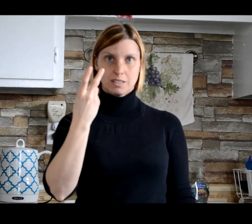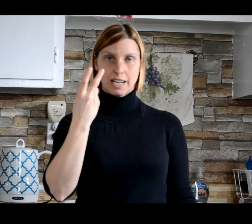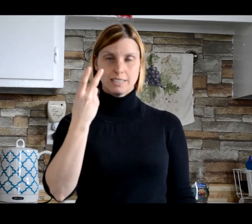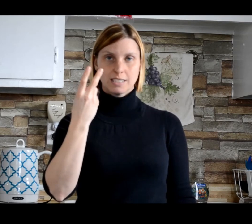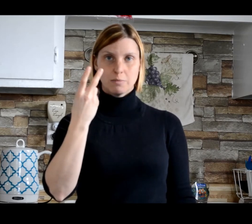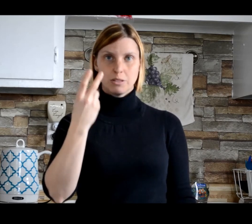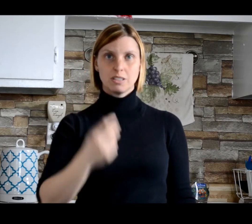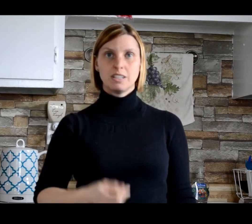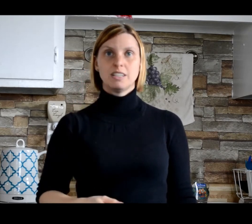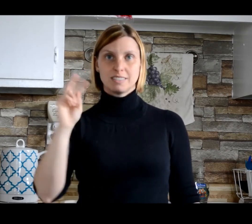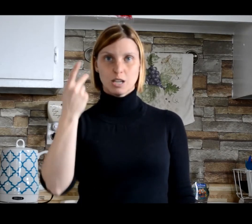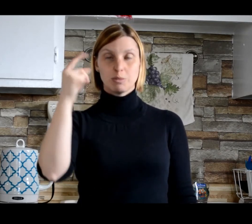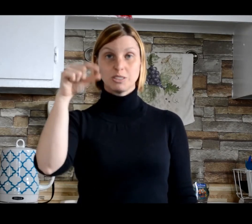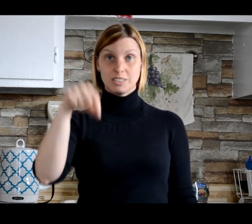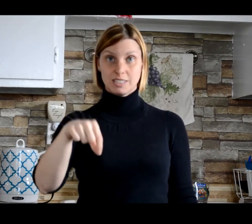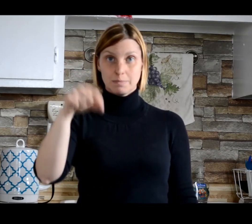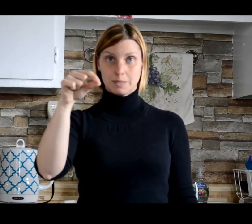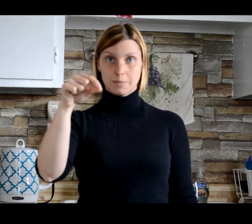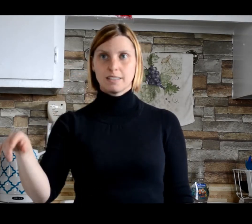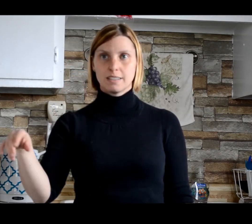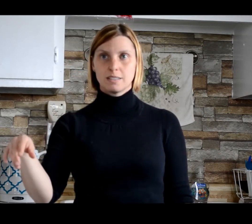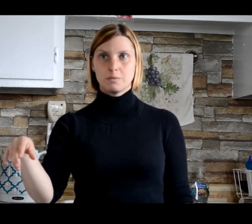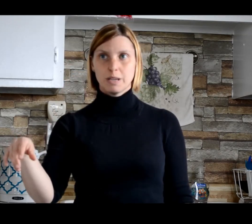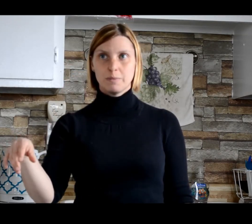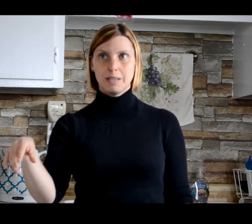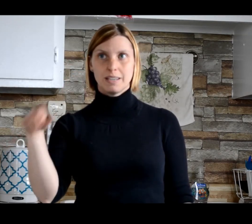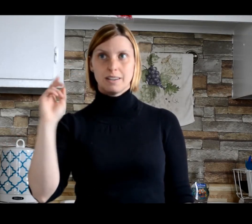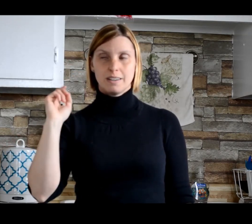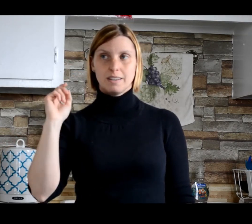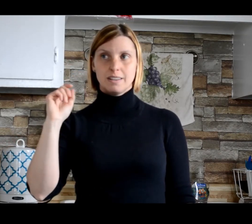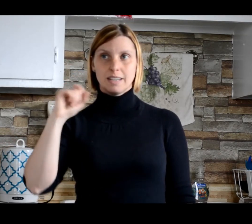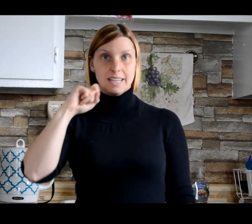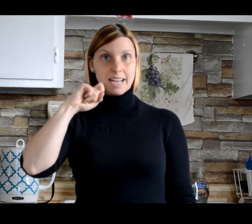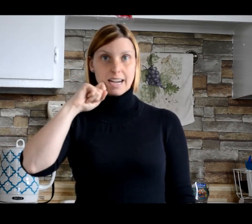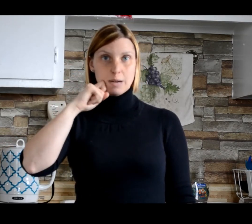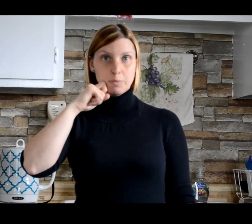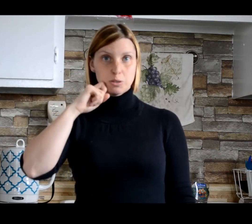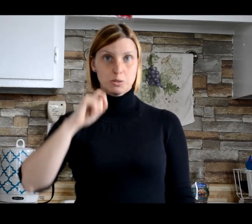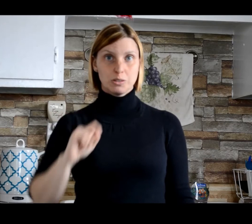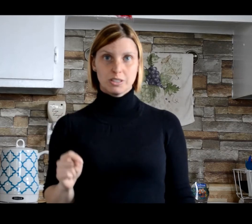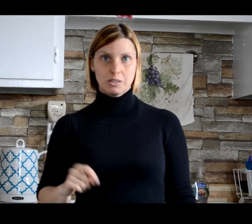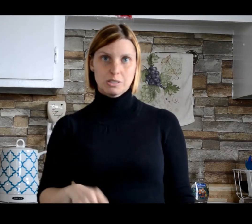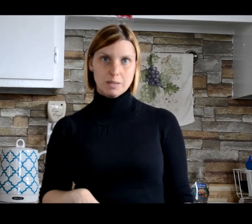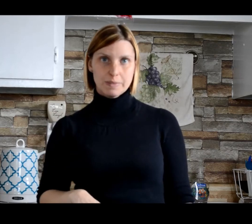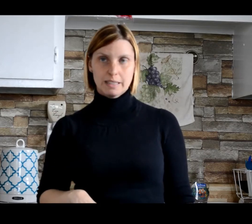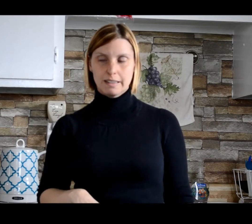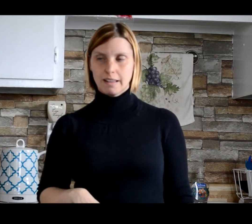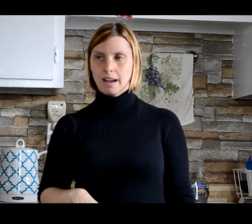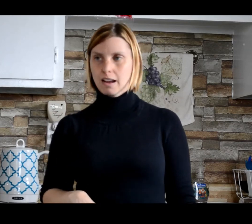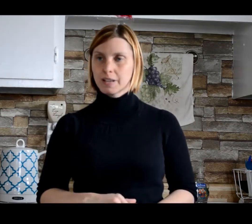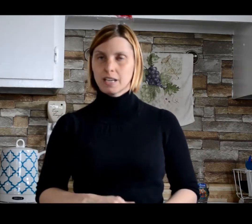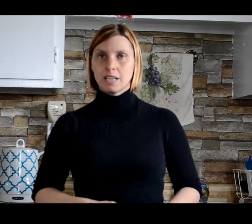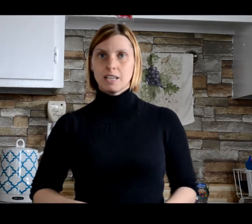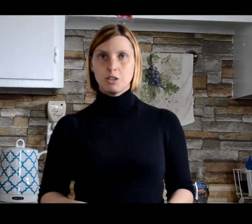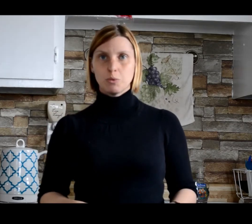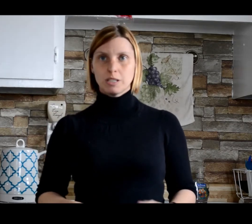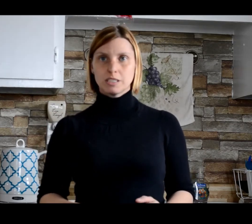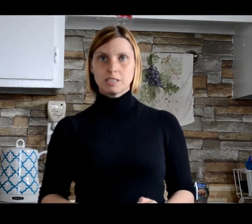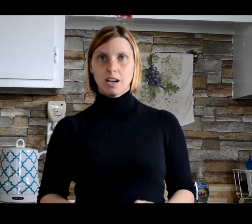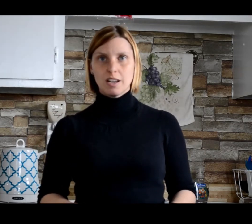Again, double. Double dip. Maybe an apple cruller or something like that. If you want to sign